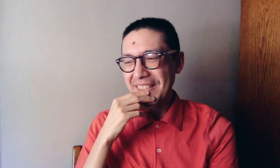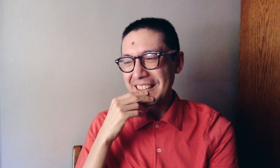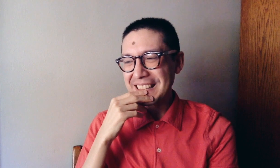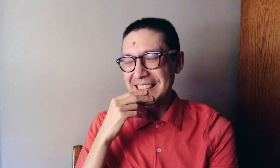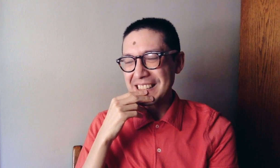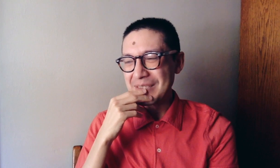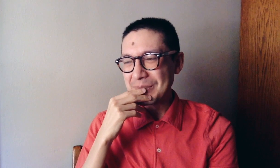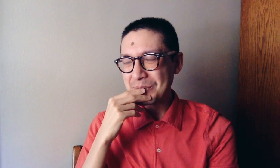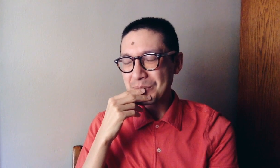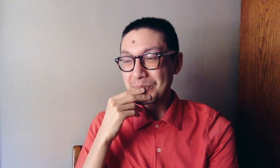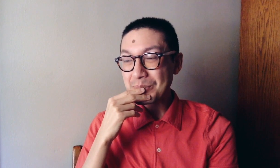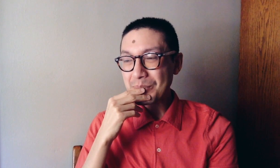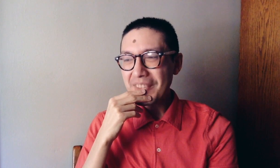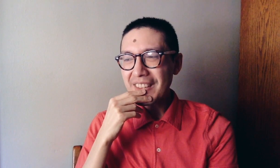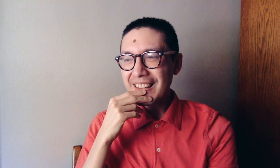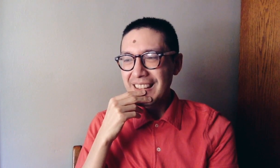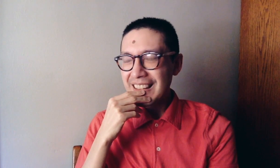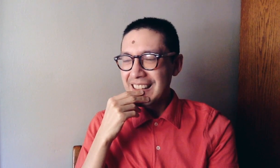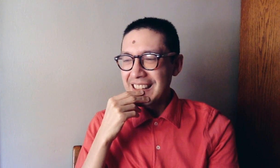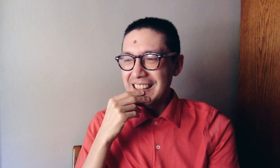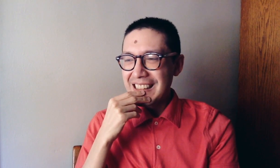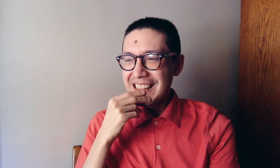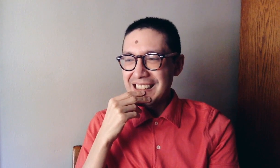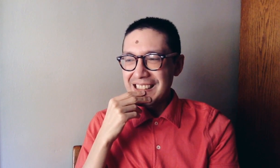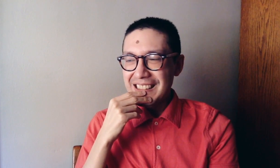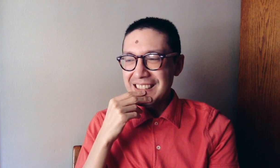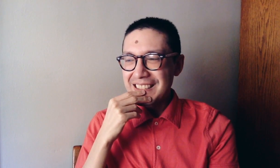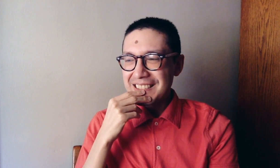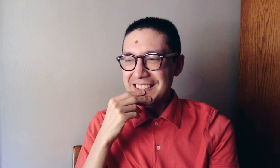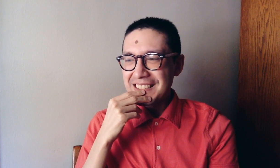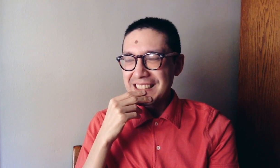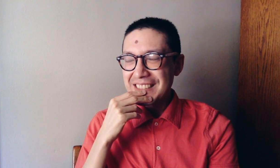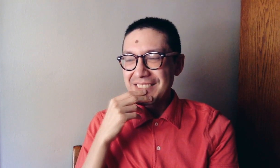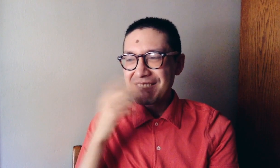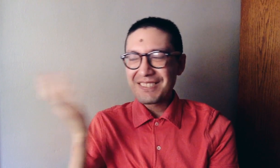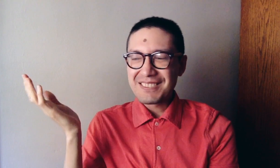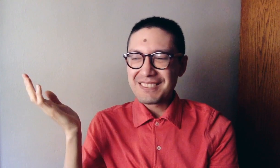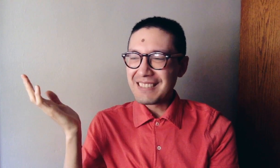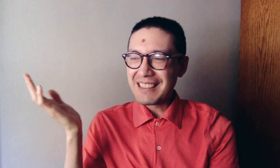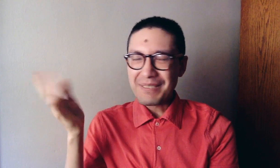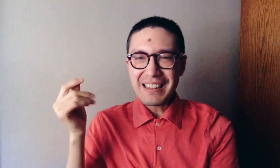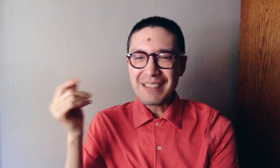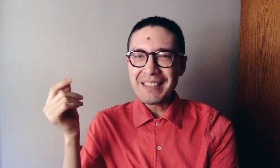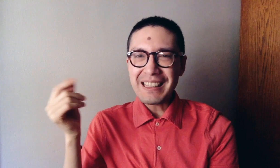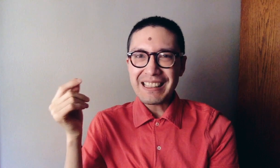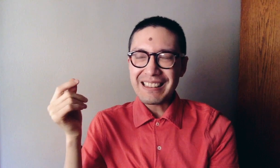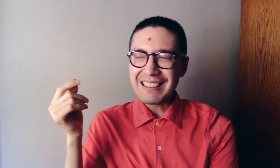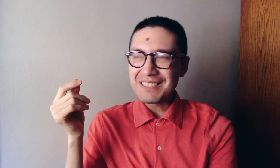So, uh, I'm thinking I'll